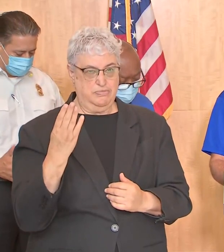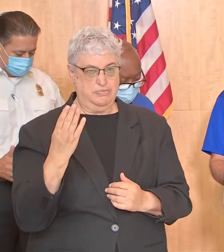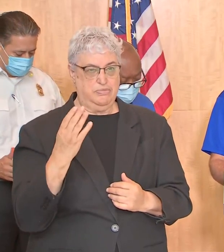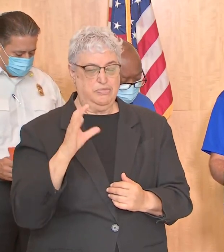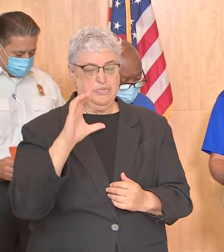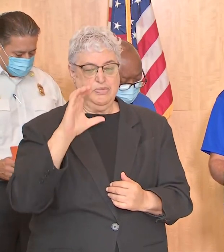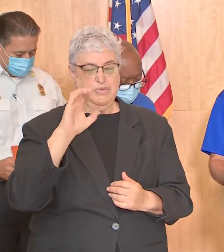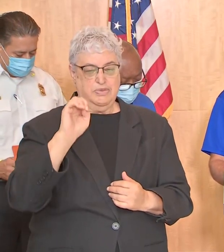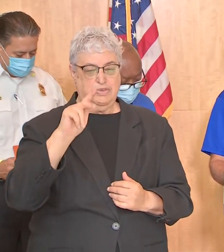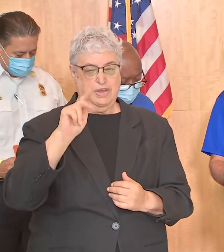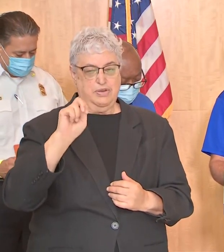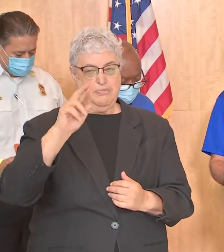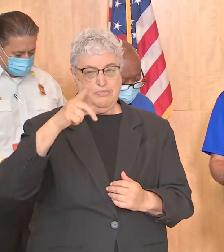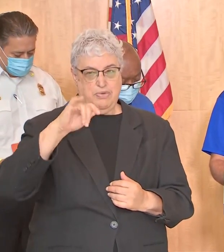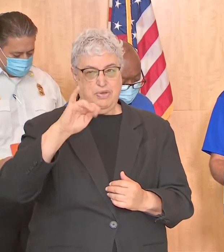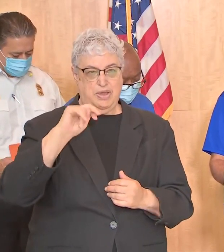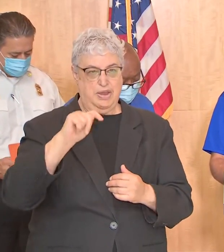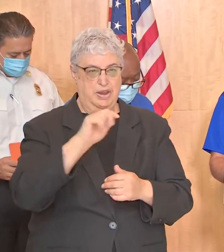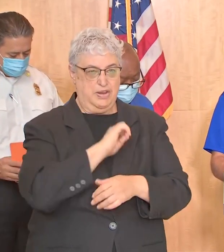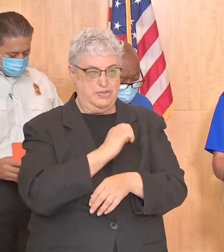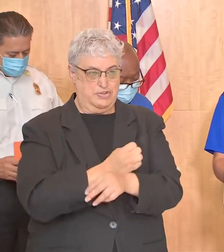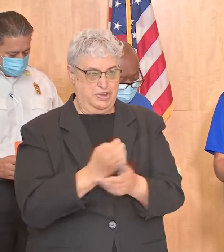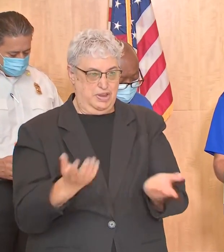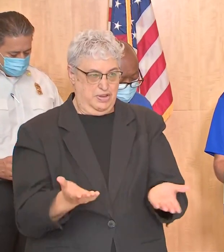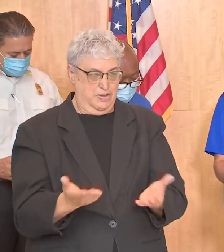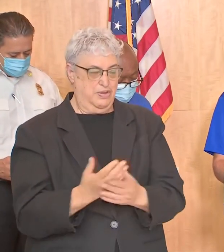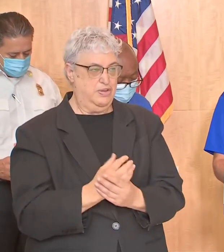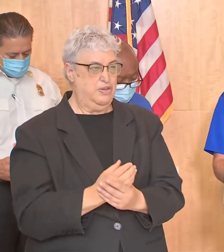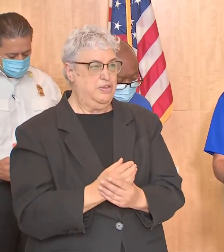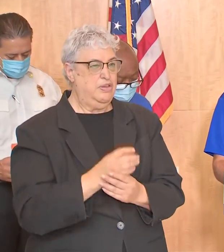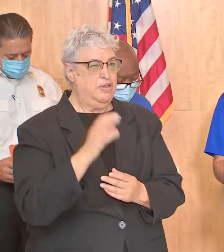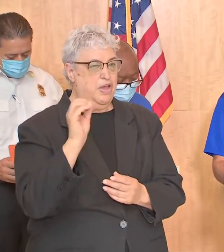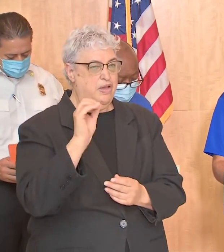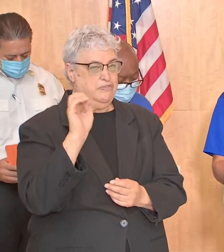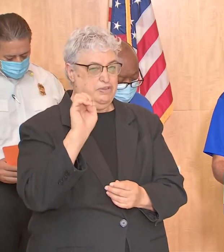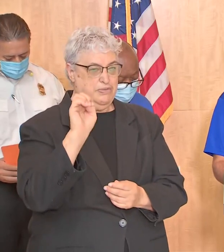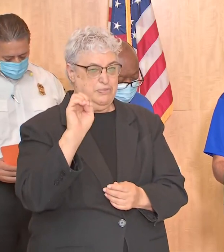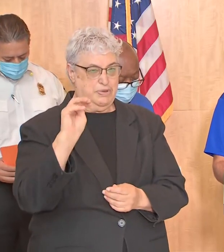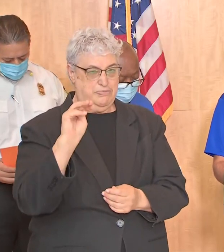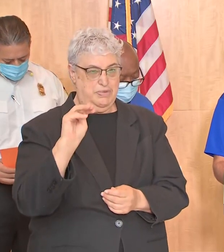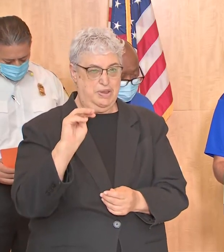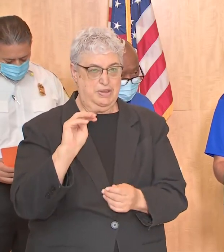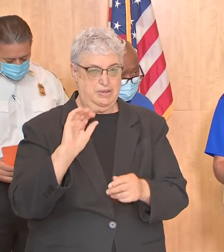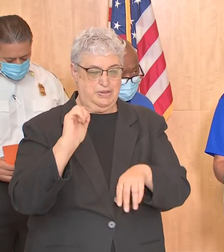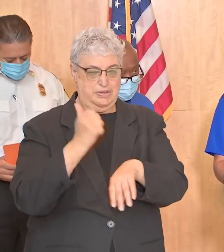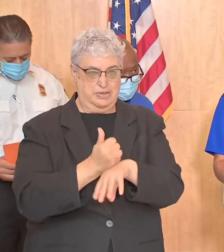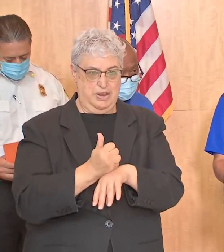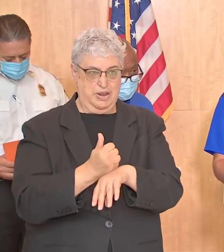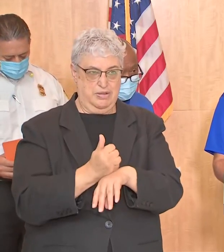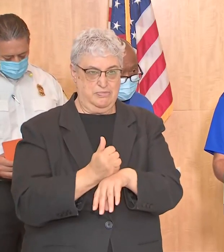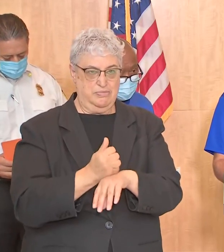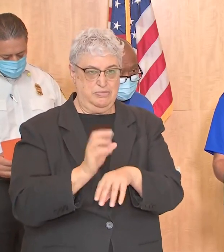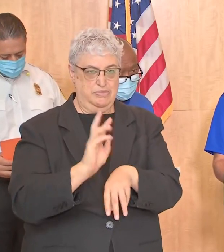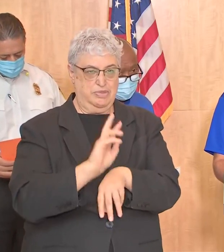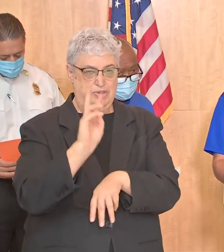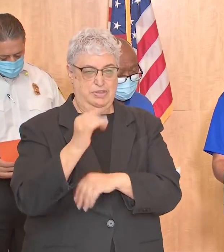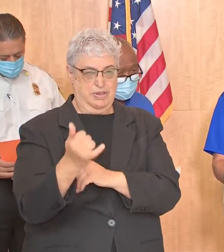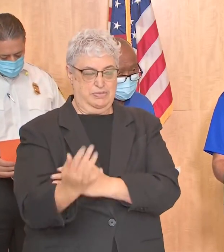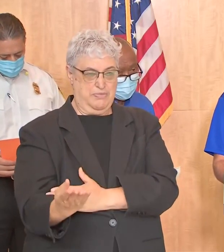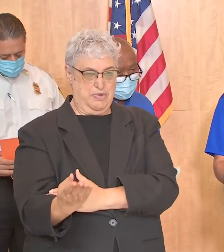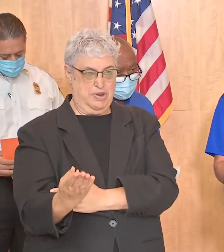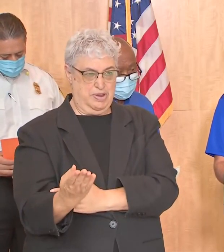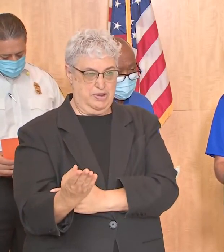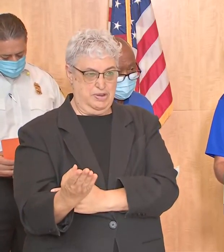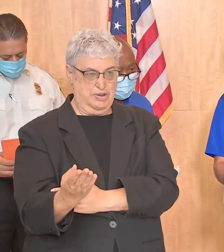center point energy we're glad that they're up here with us the office of emergency management was activated at six o'clock this morning